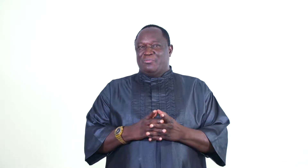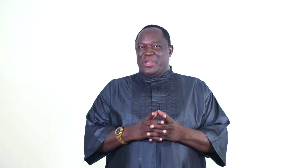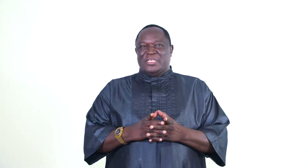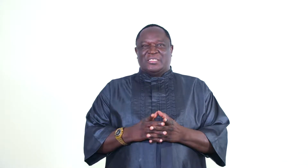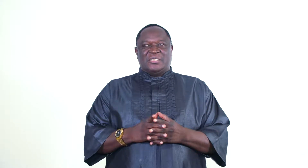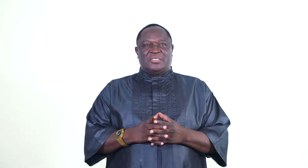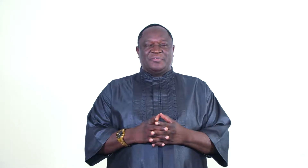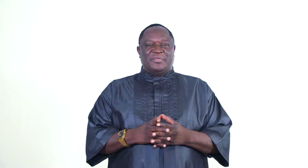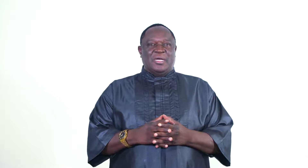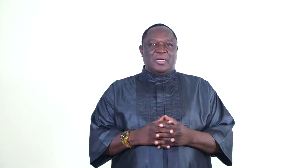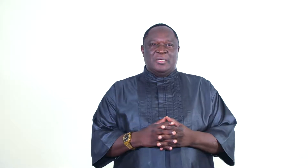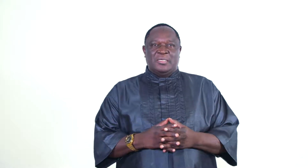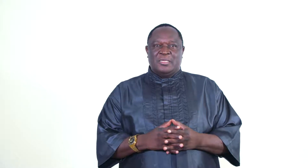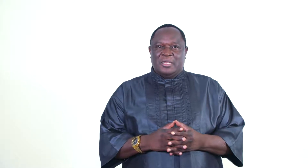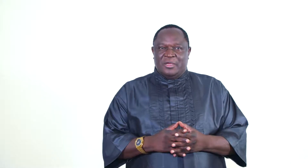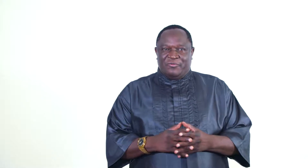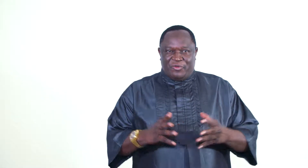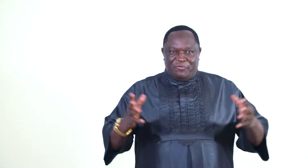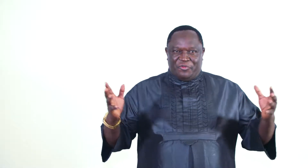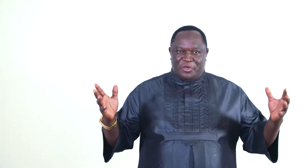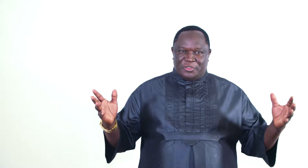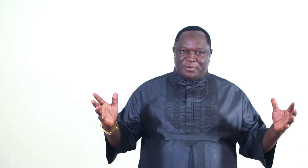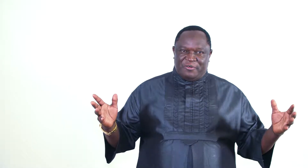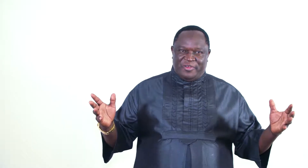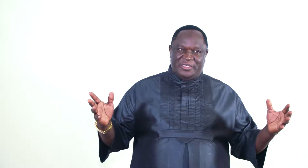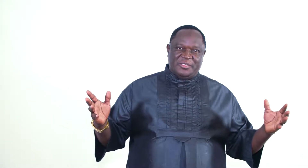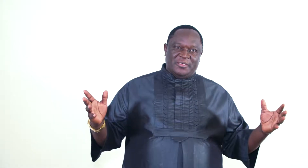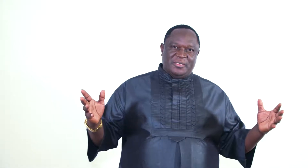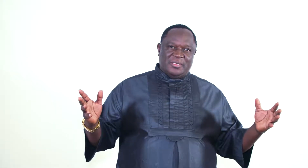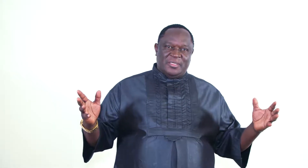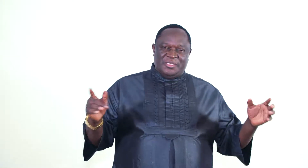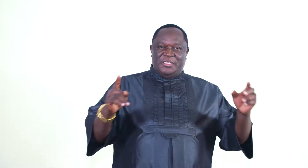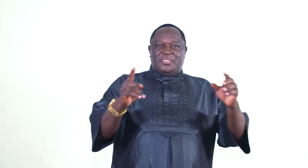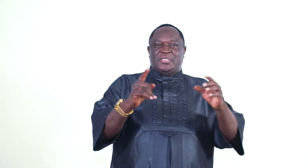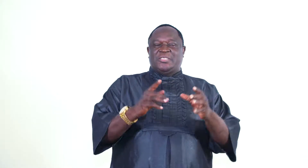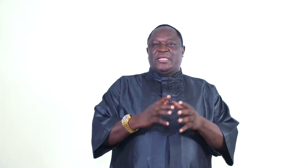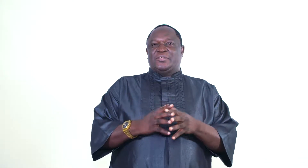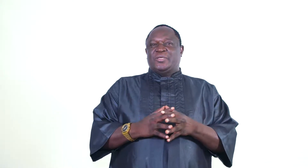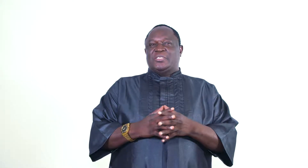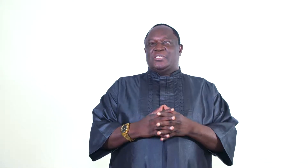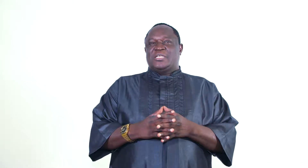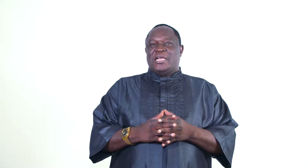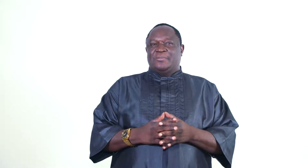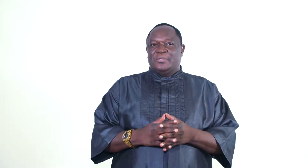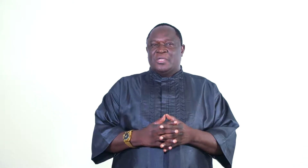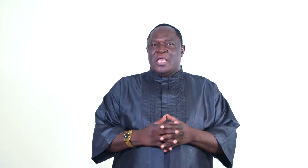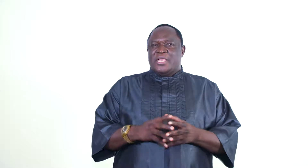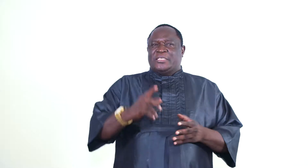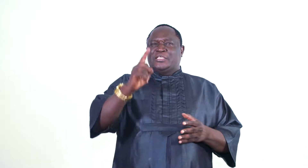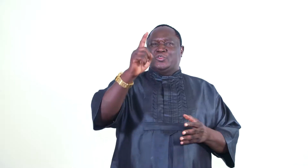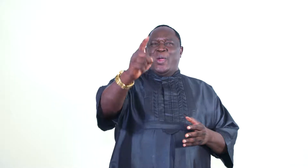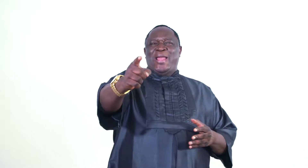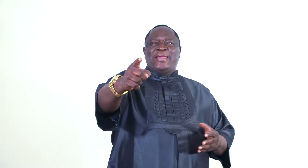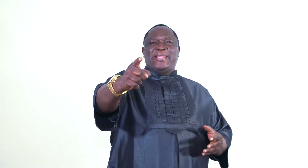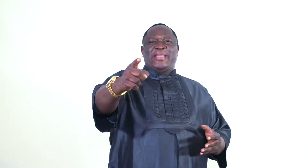ministers of God from false prophets. Jesus said to his disciples, he said, dwell ye